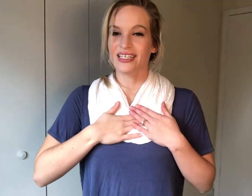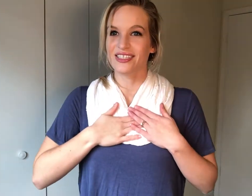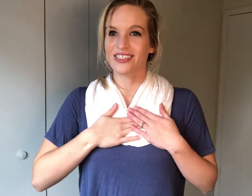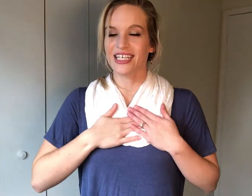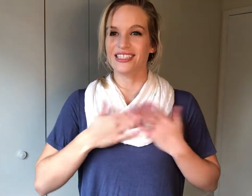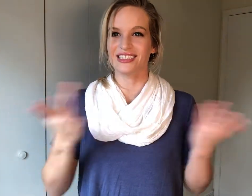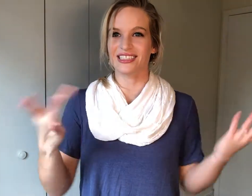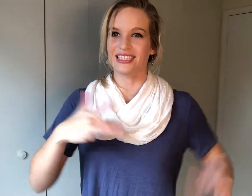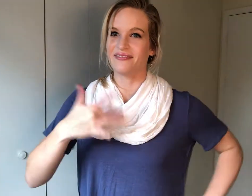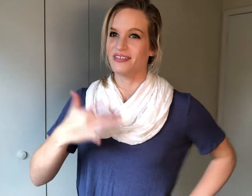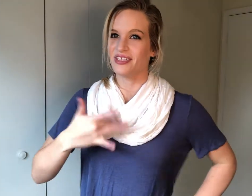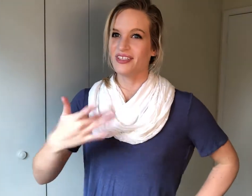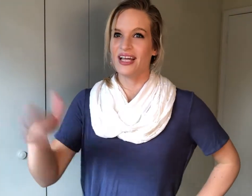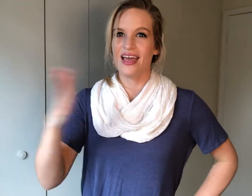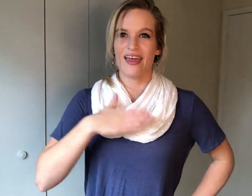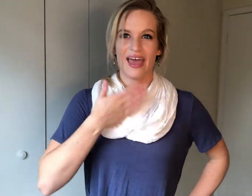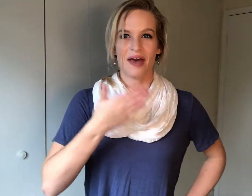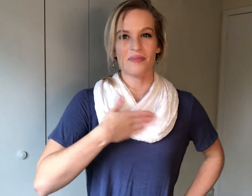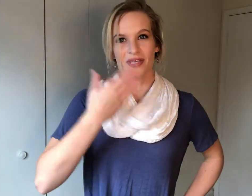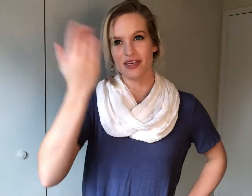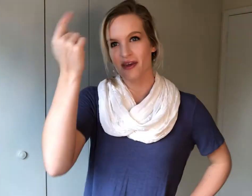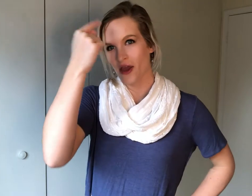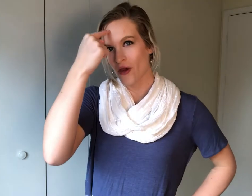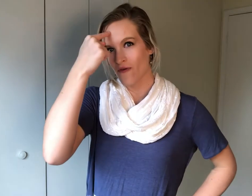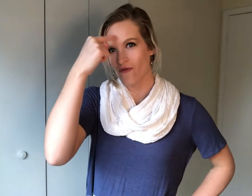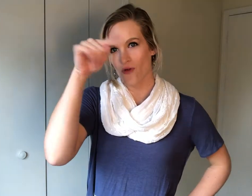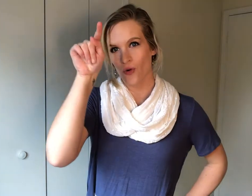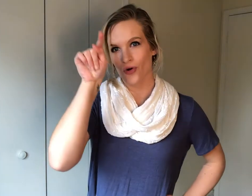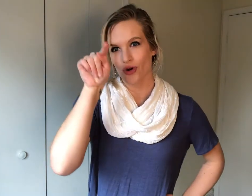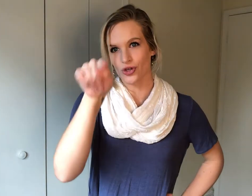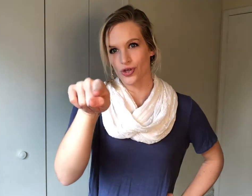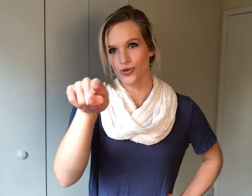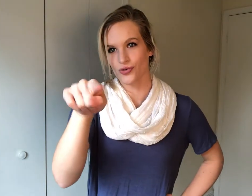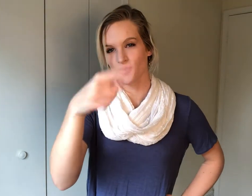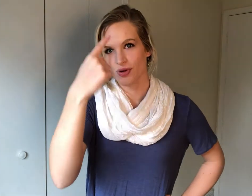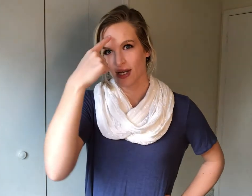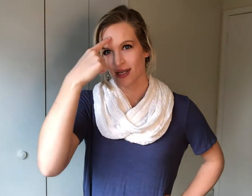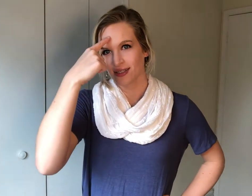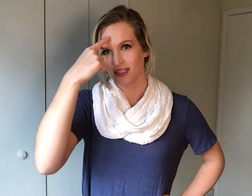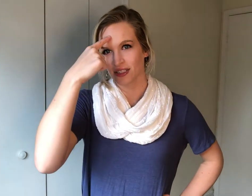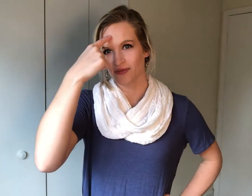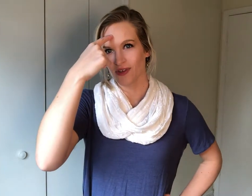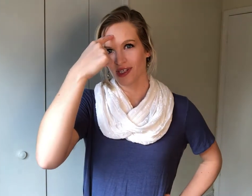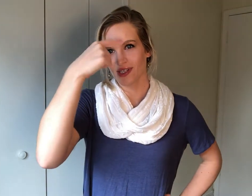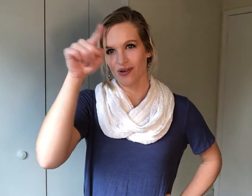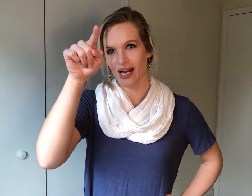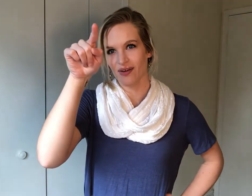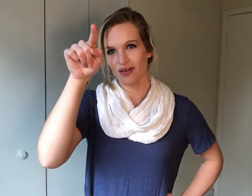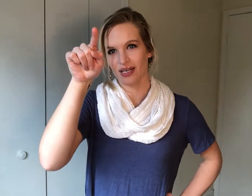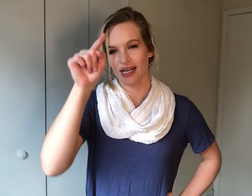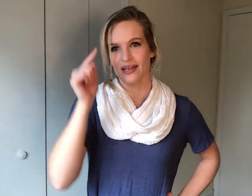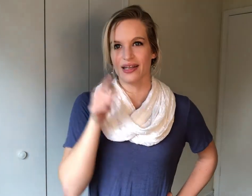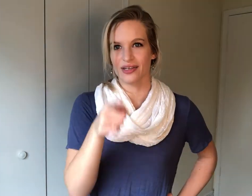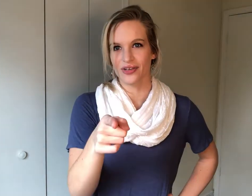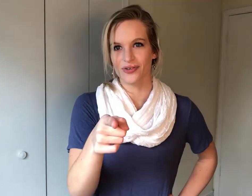in your chest just like feel happy for you touch your forehead go out and then you